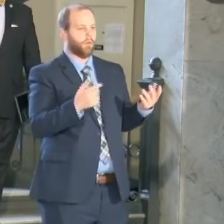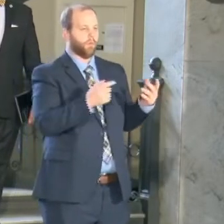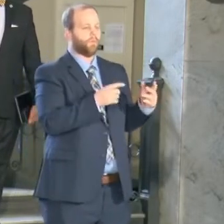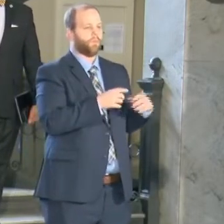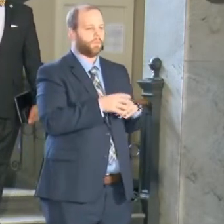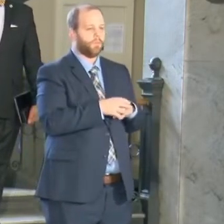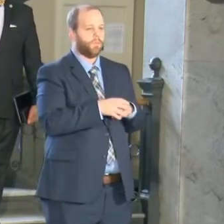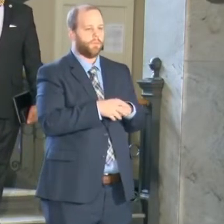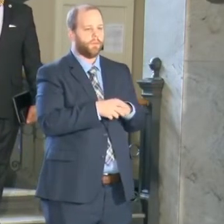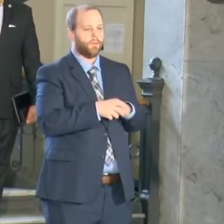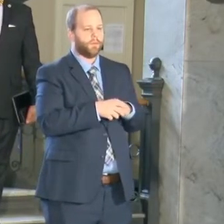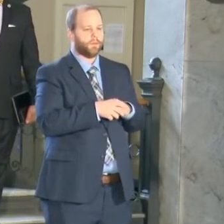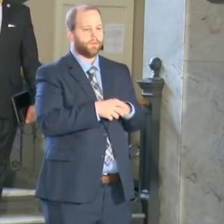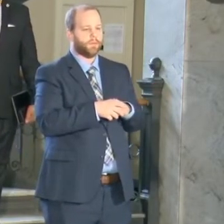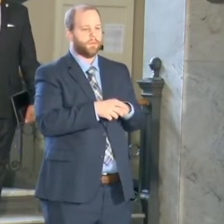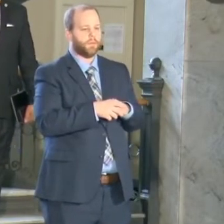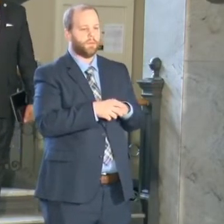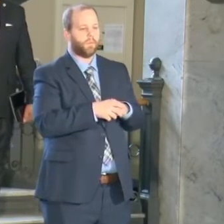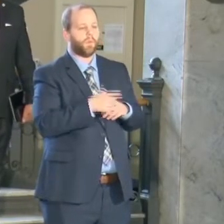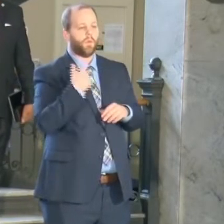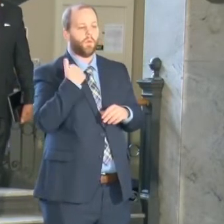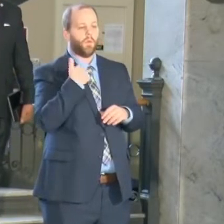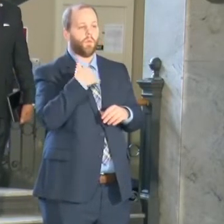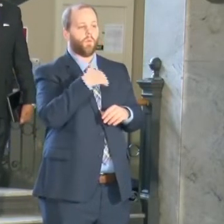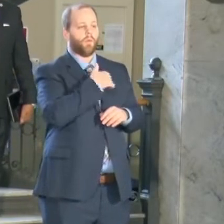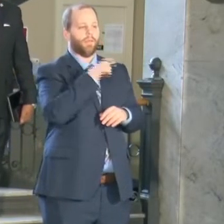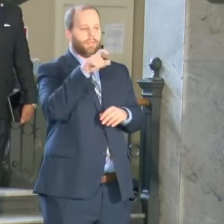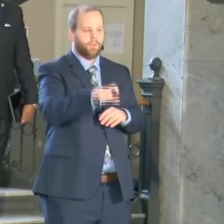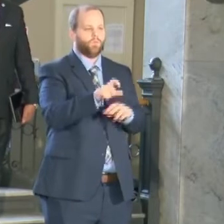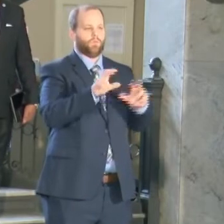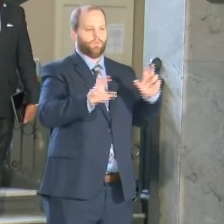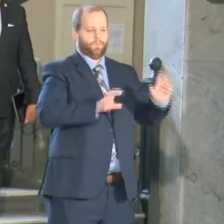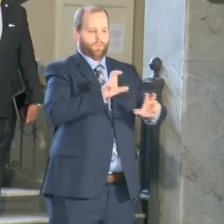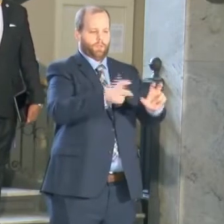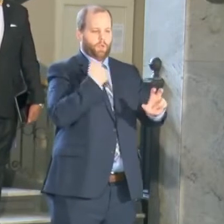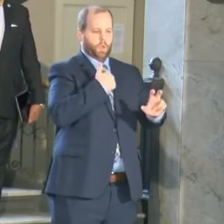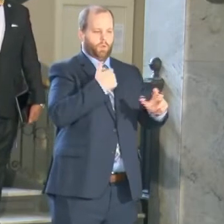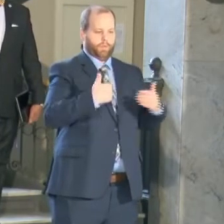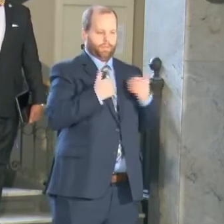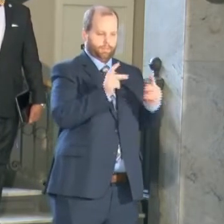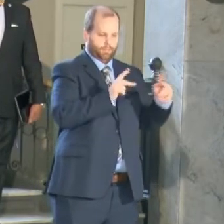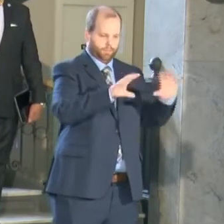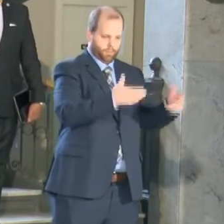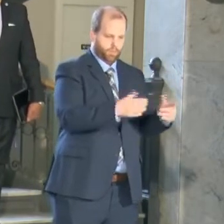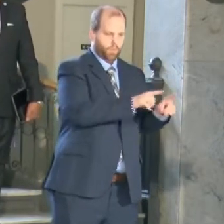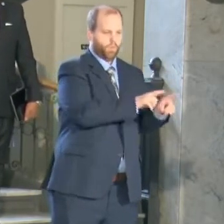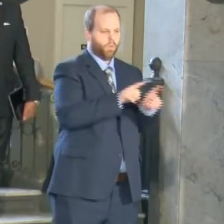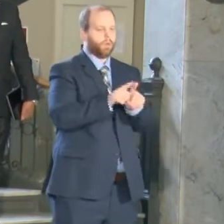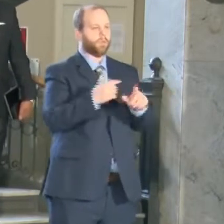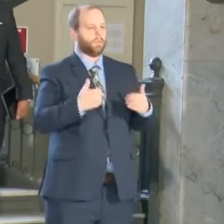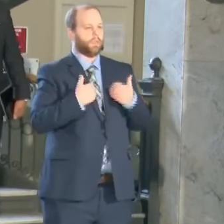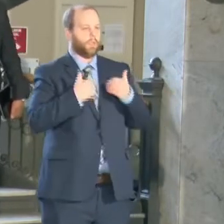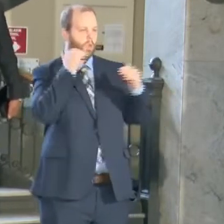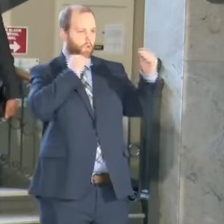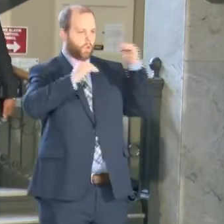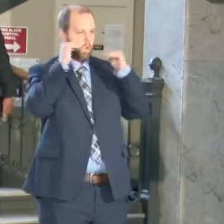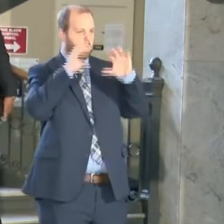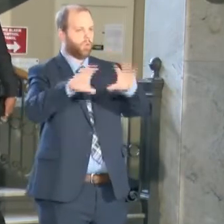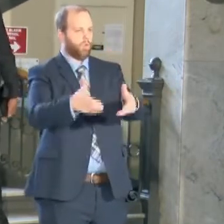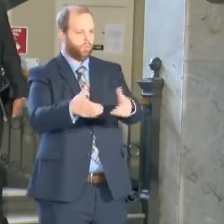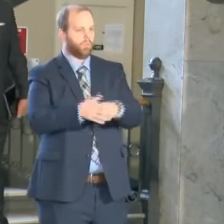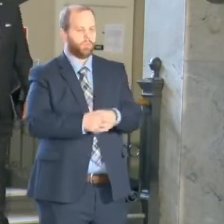presence, but also to invest in our youth and our young adults. I want to take this time now to allow